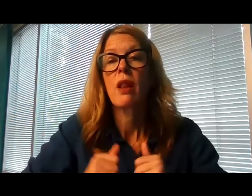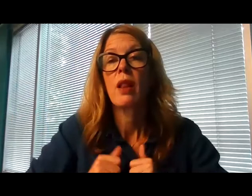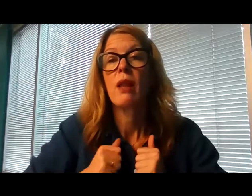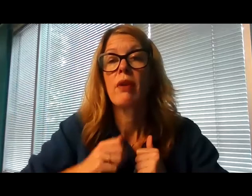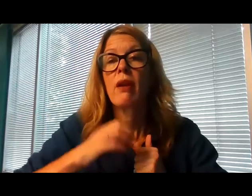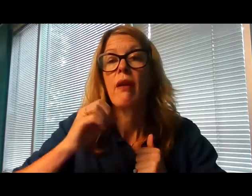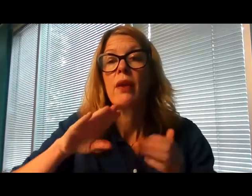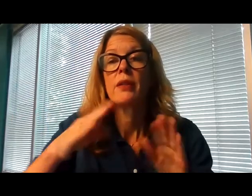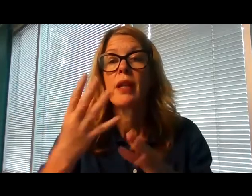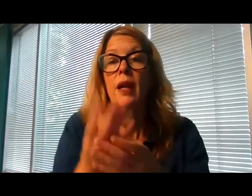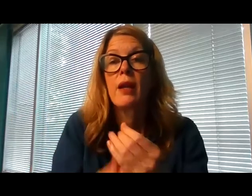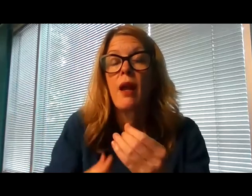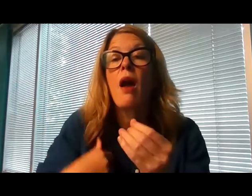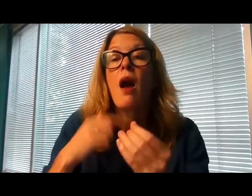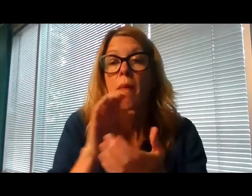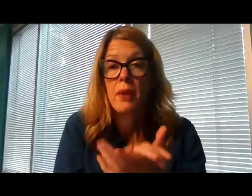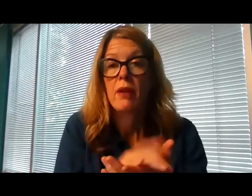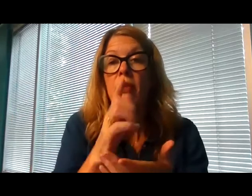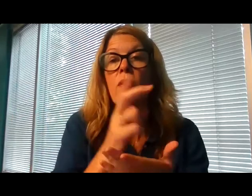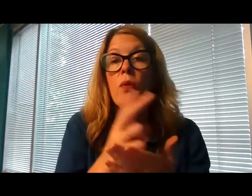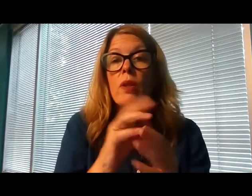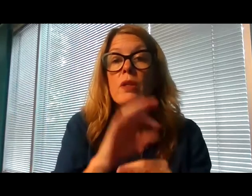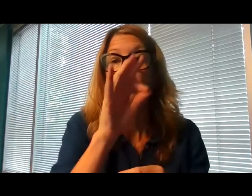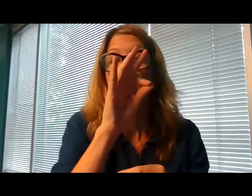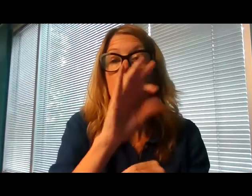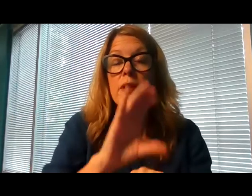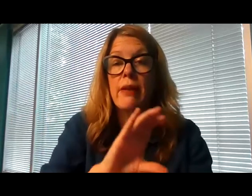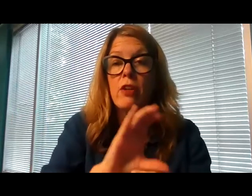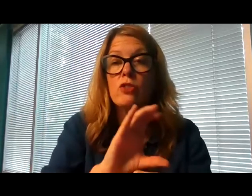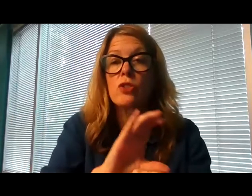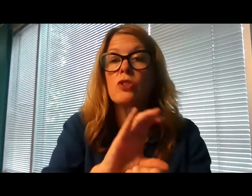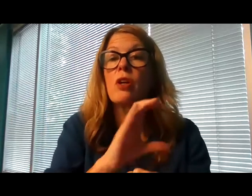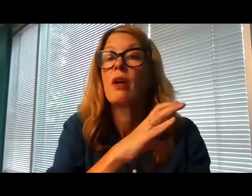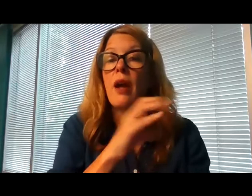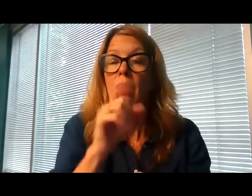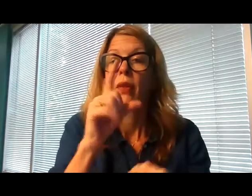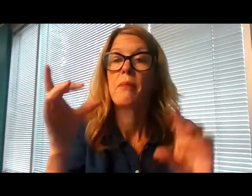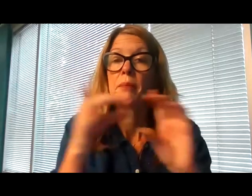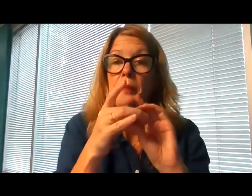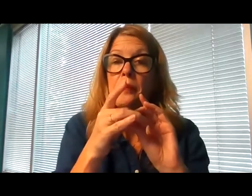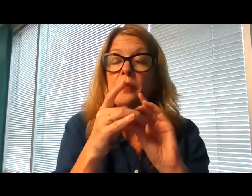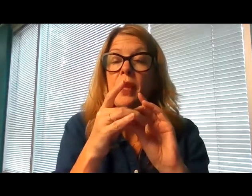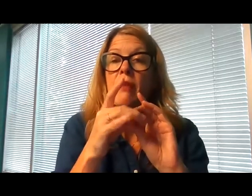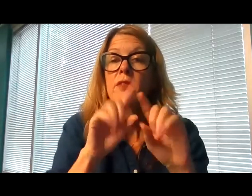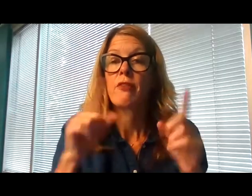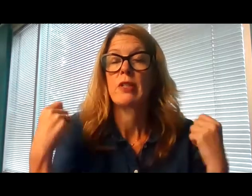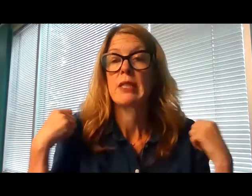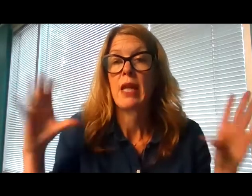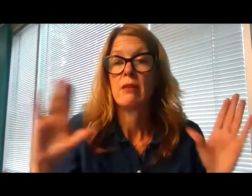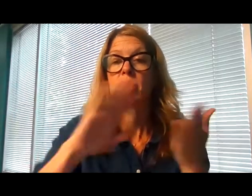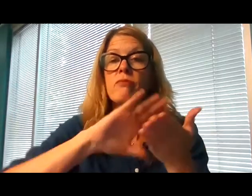I believe in the Holy Spirit, the Holy Catholic Church, the communion of saints, the forgiveness of sins,